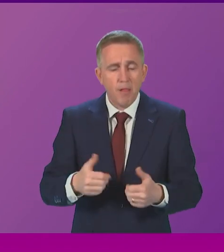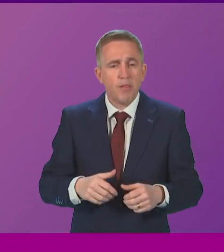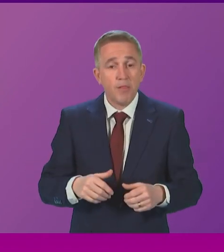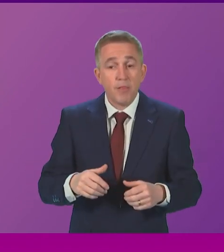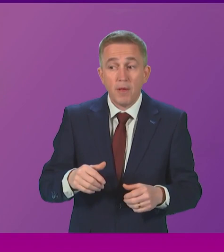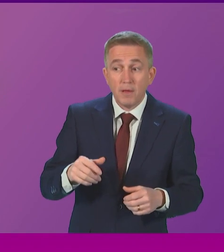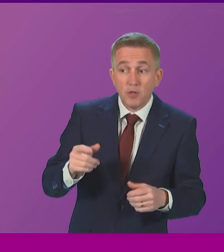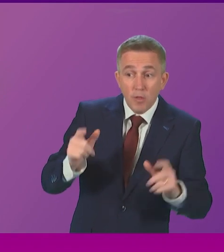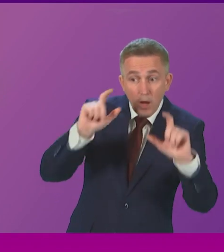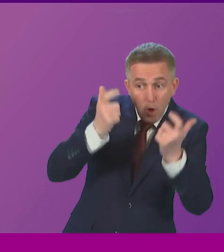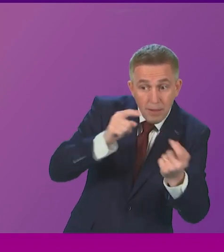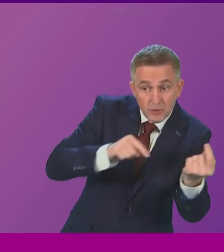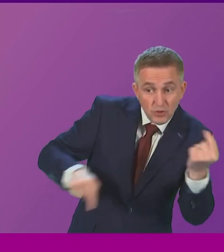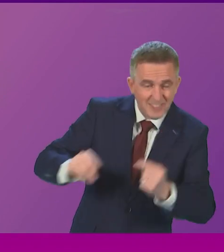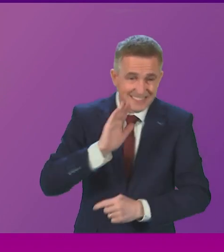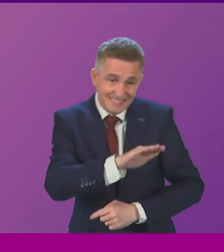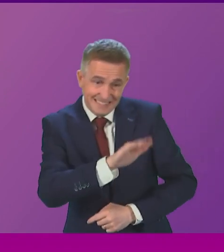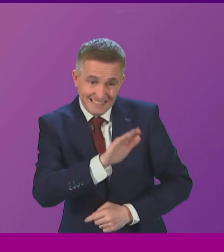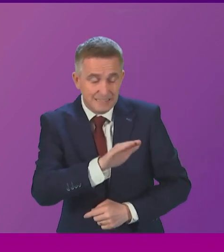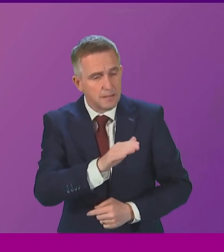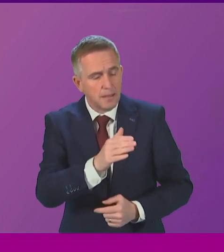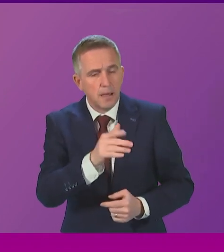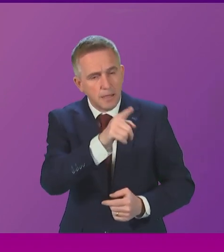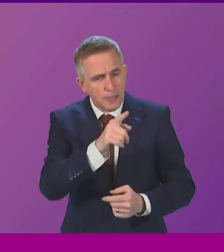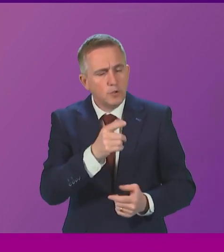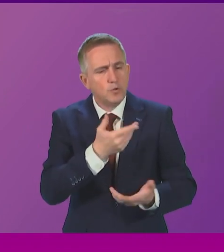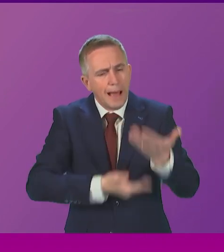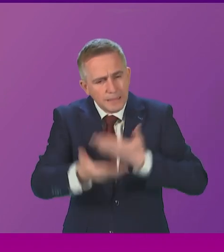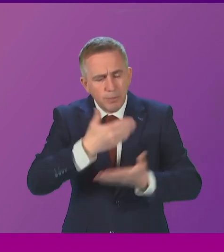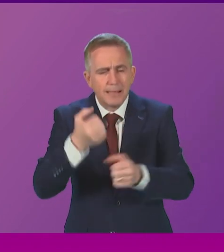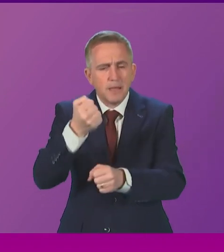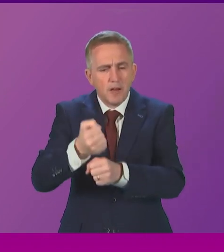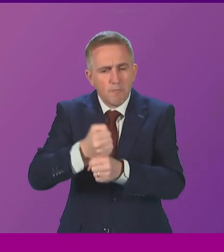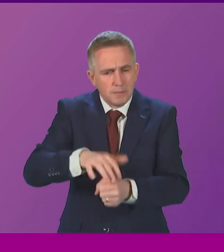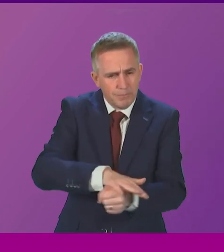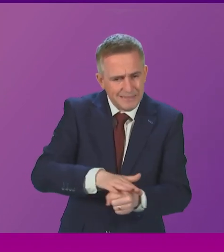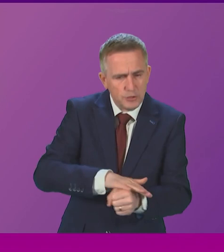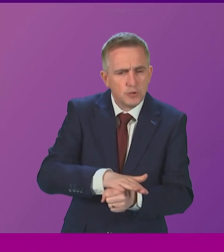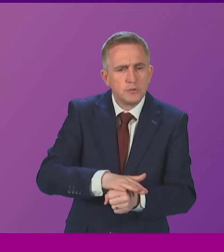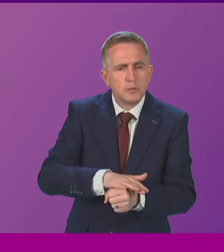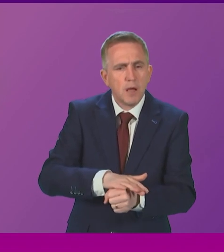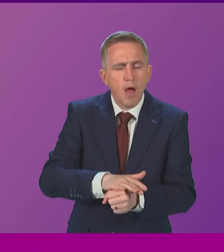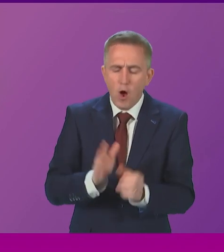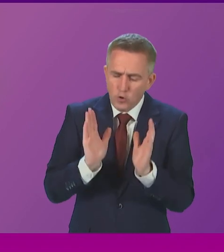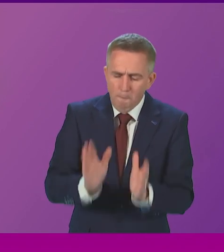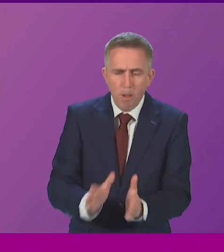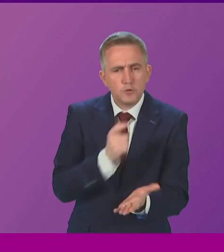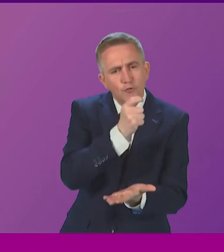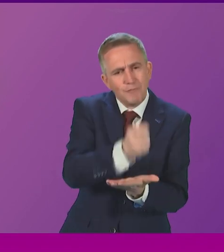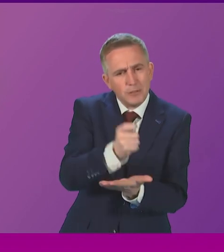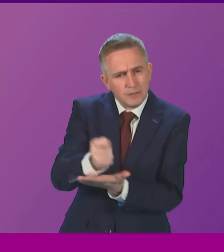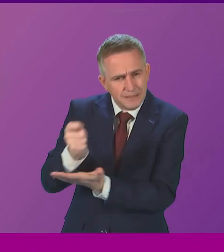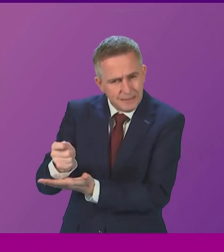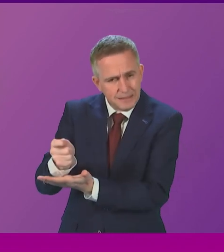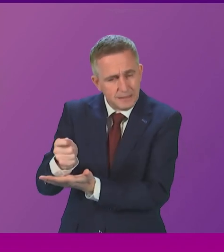can I ask the Minister, will he set out the Government's position on compulsory redundancies and ensure that all